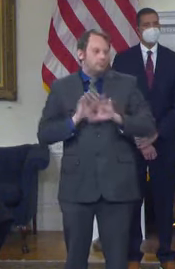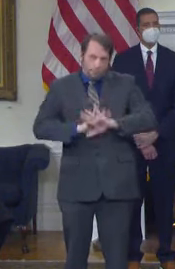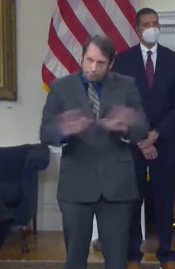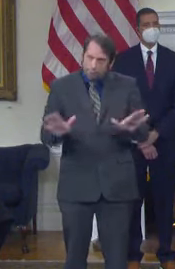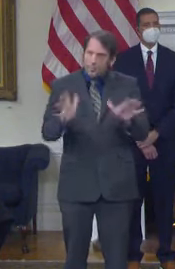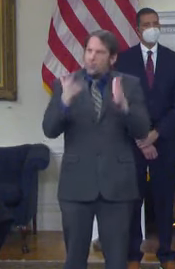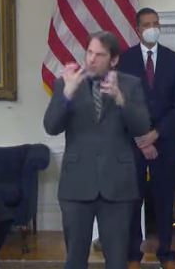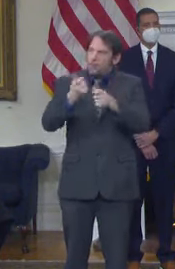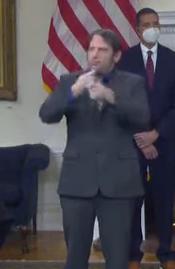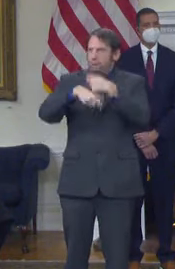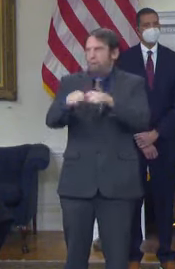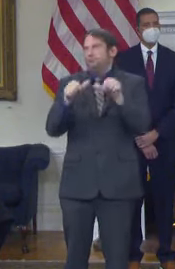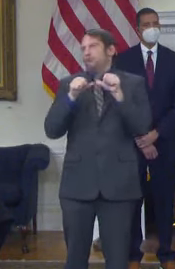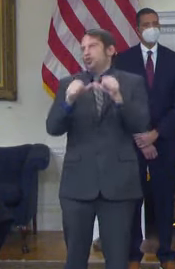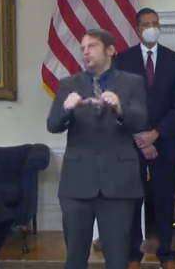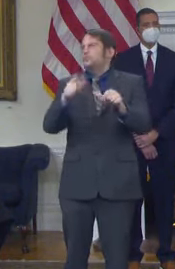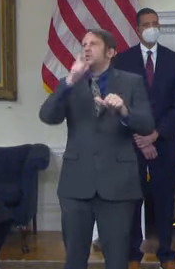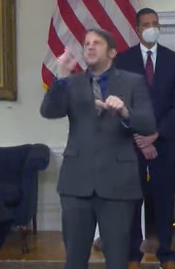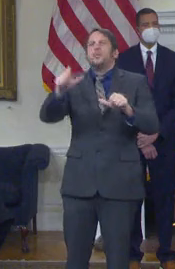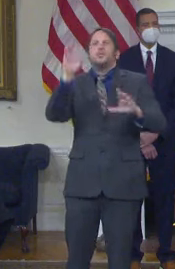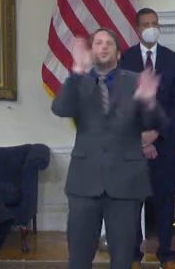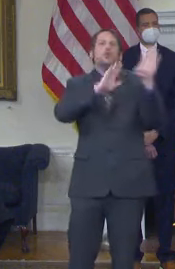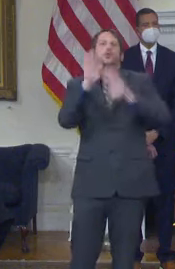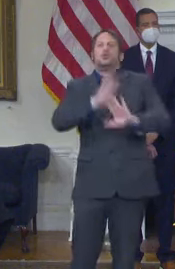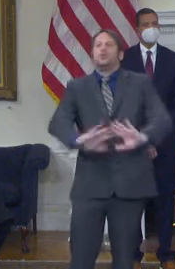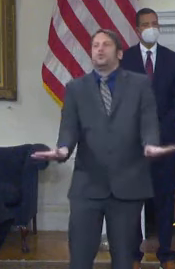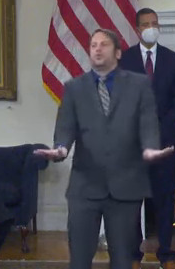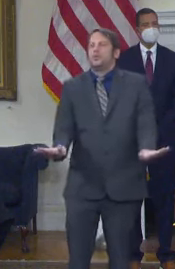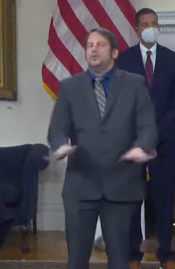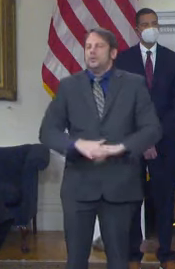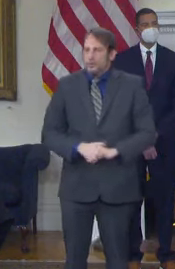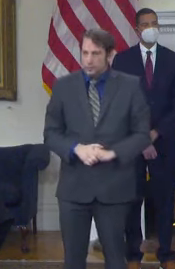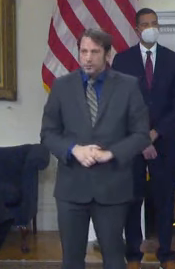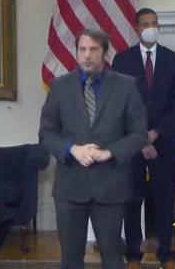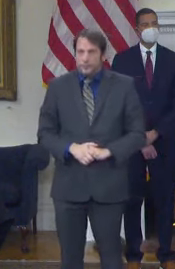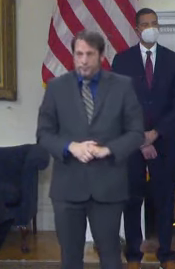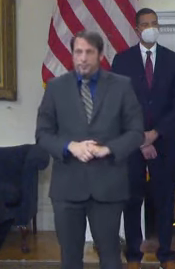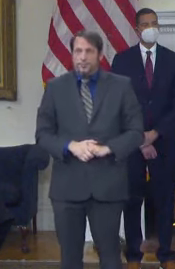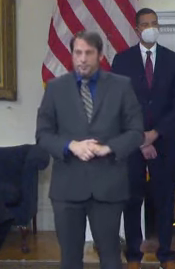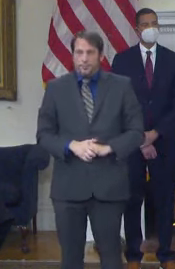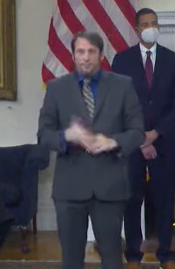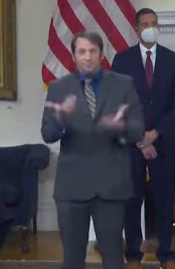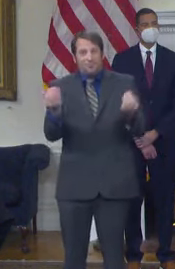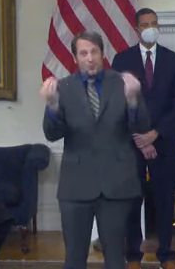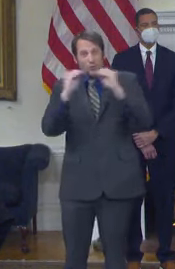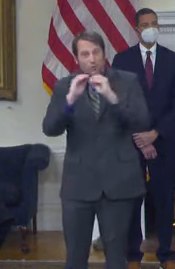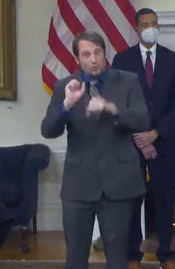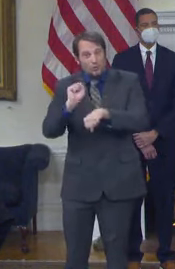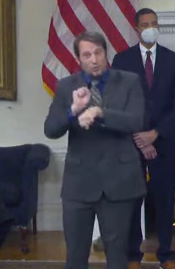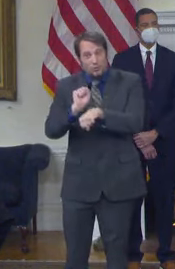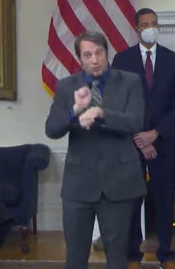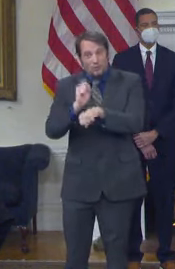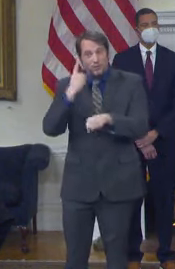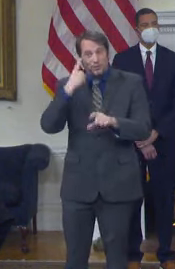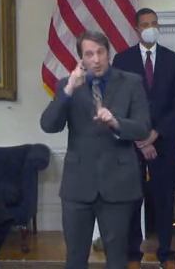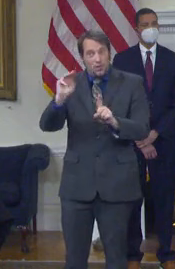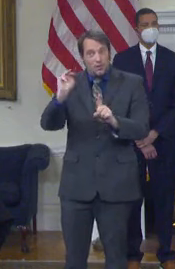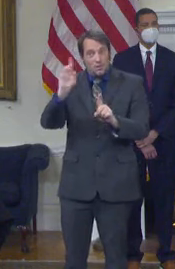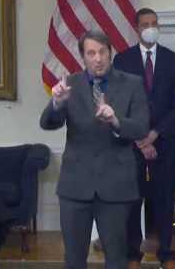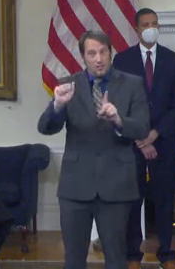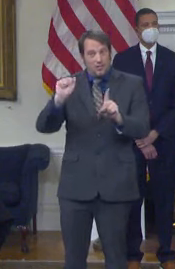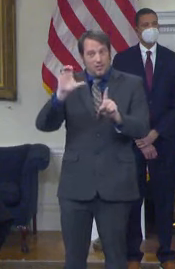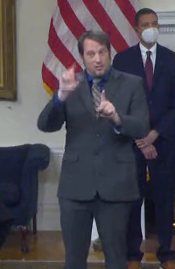that we've launched since I became governor is the More Jobs for Marylanders Act. Enacted in 2017,